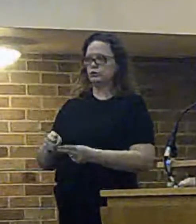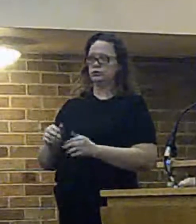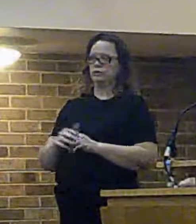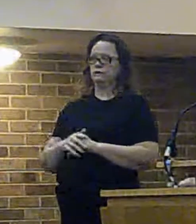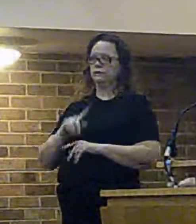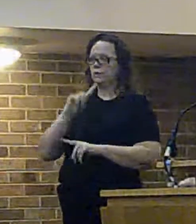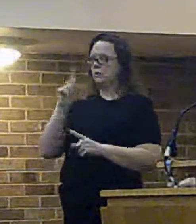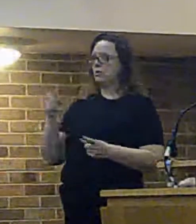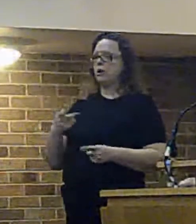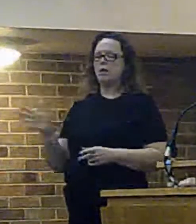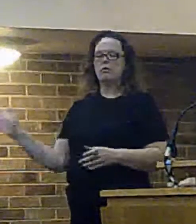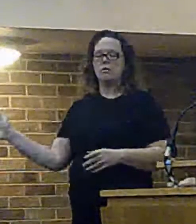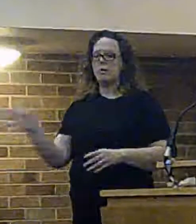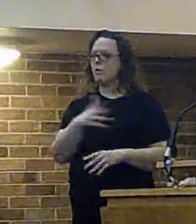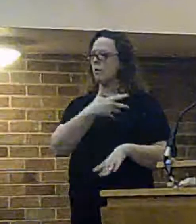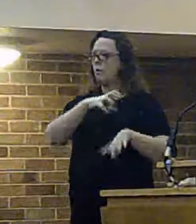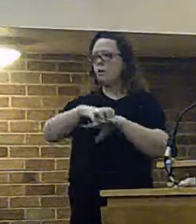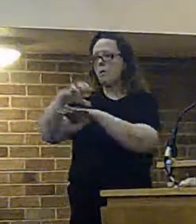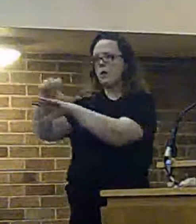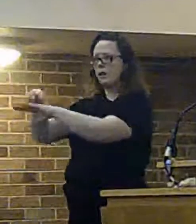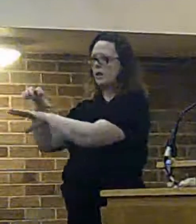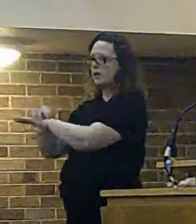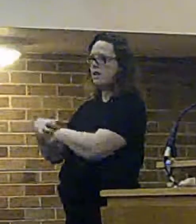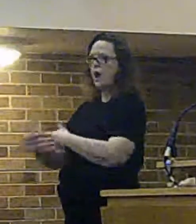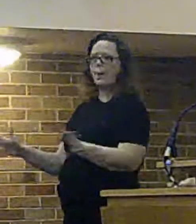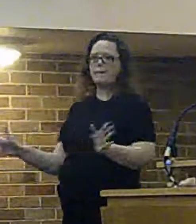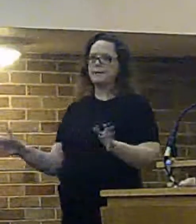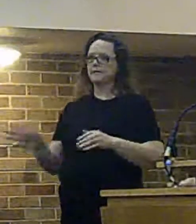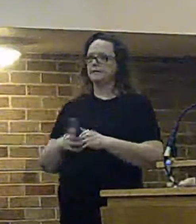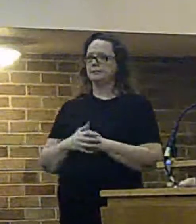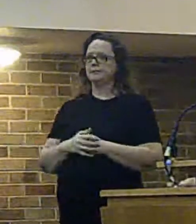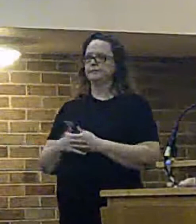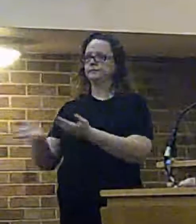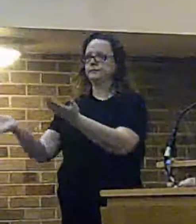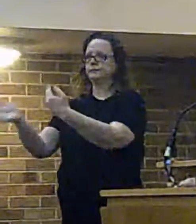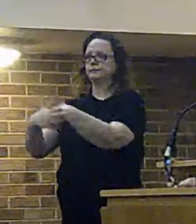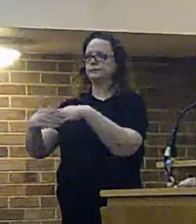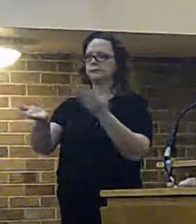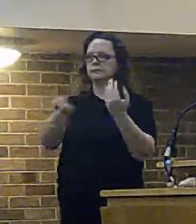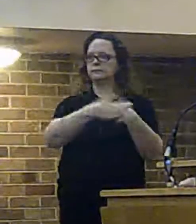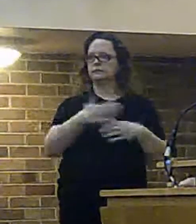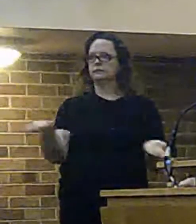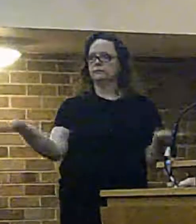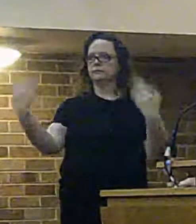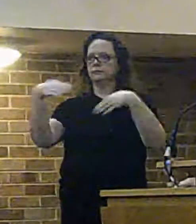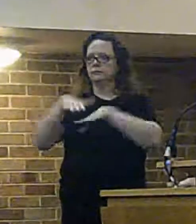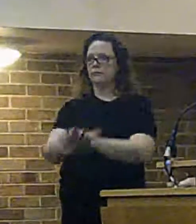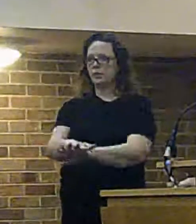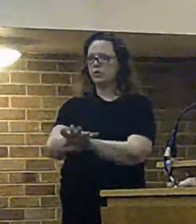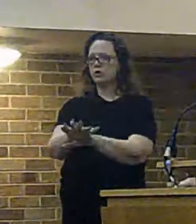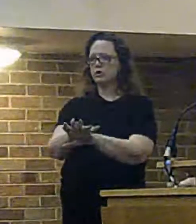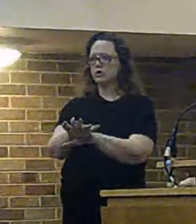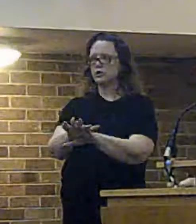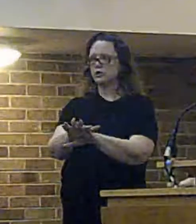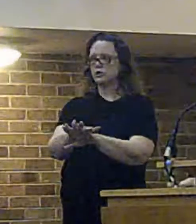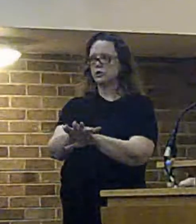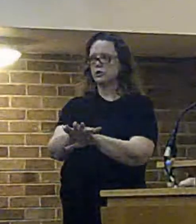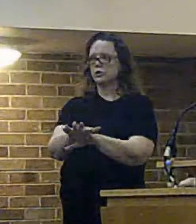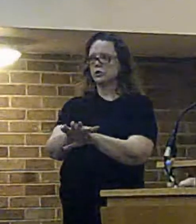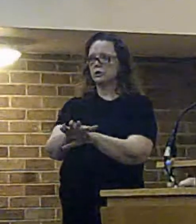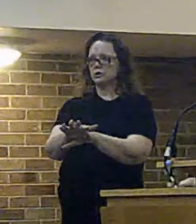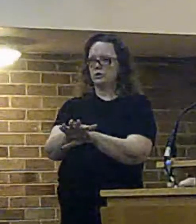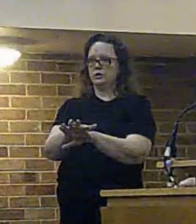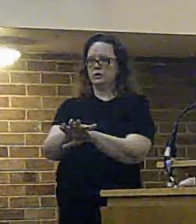of our stations open station mergers accepting put aside the issues of location now